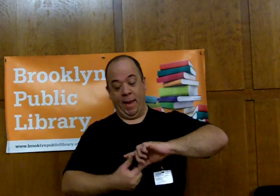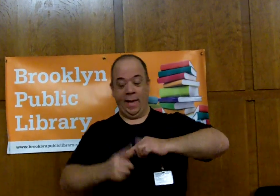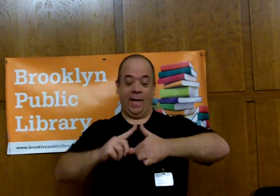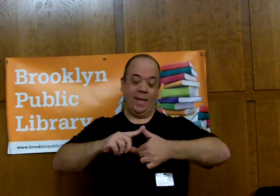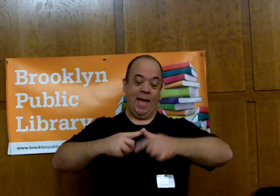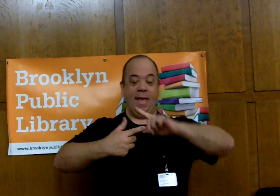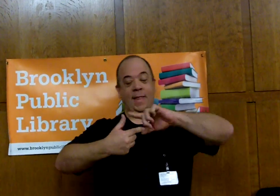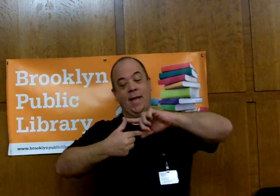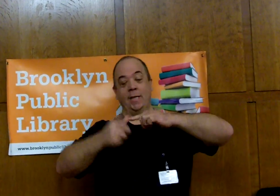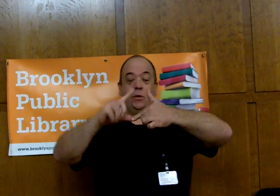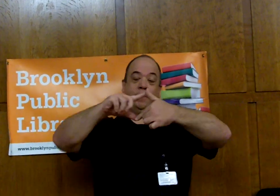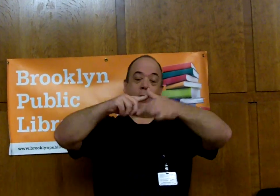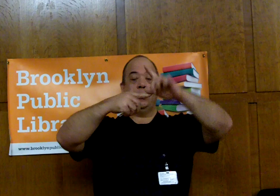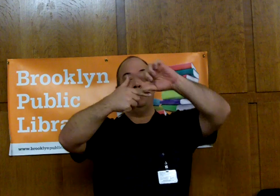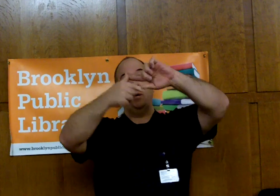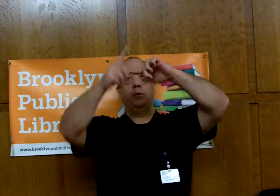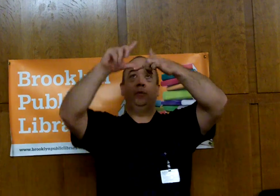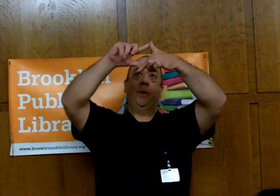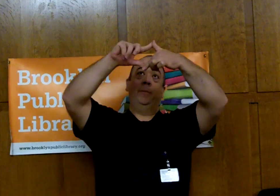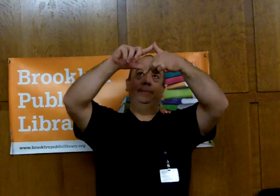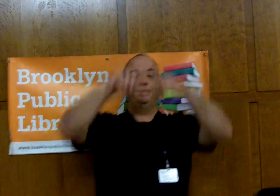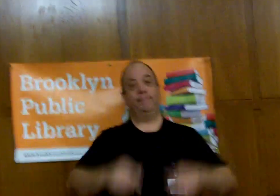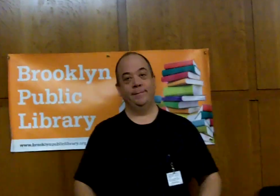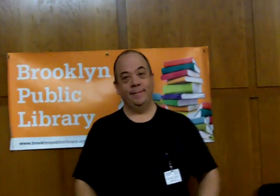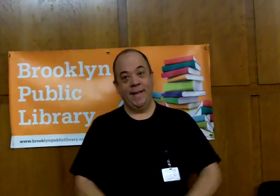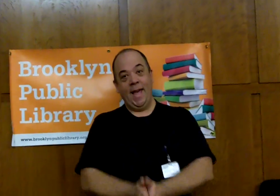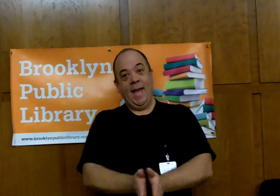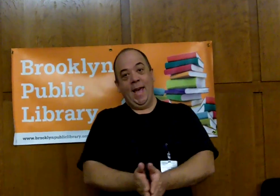pequeñita subió, subió, subió. Yeah!